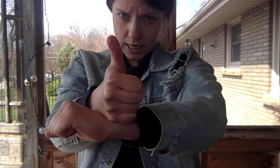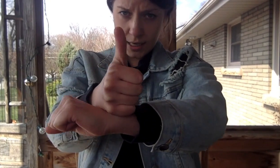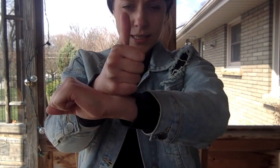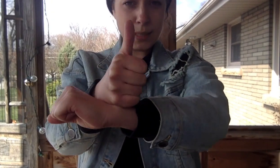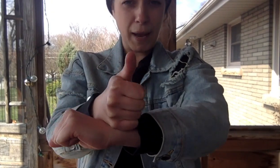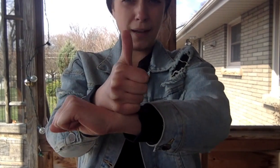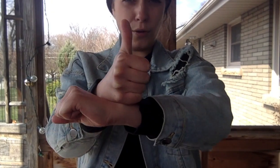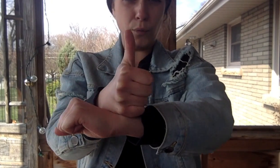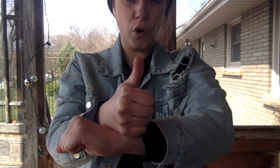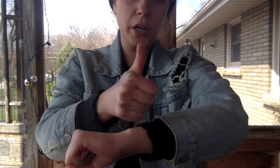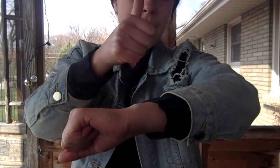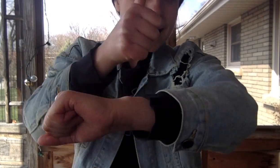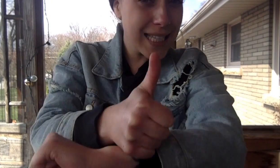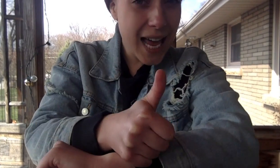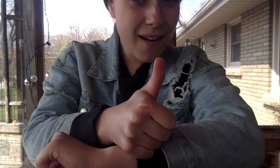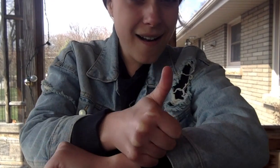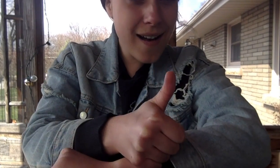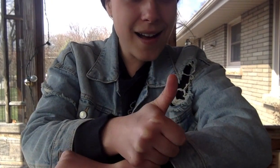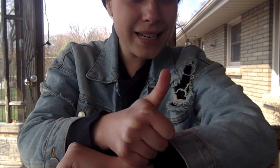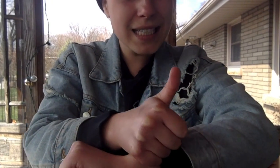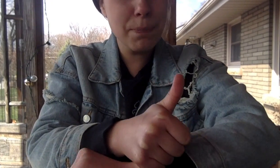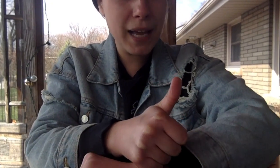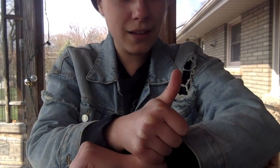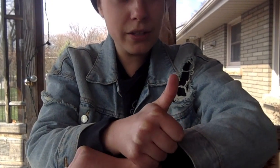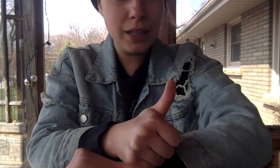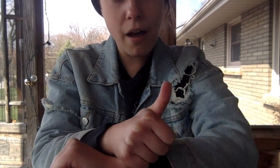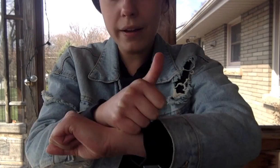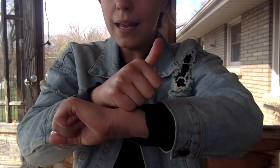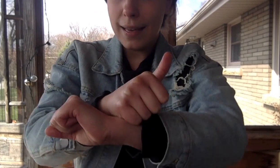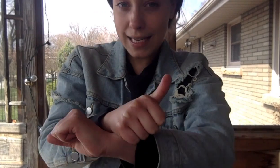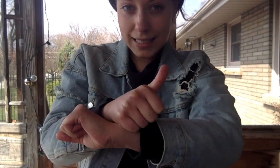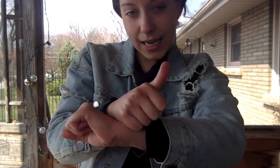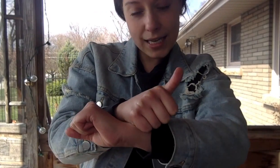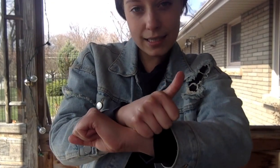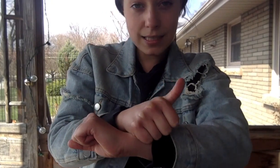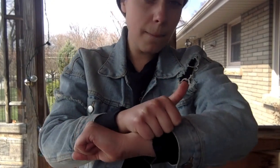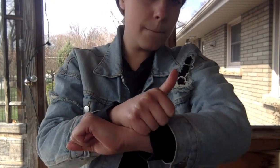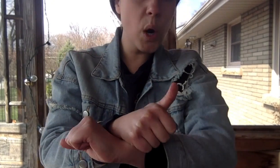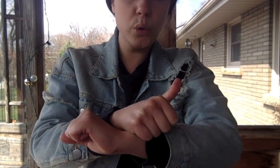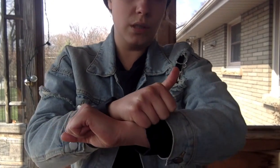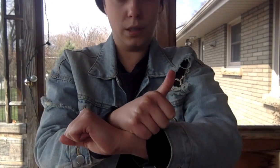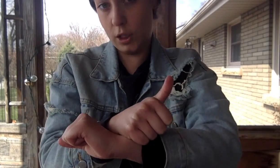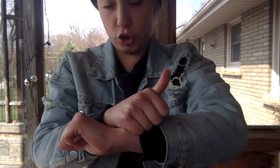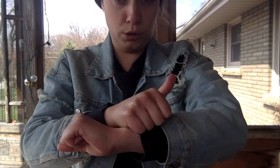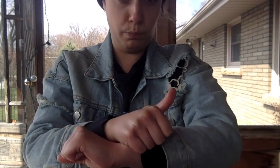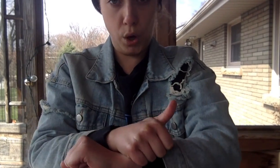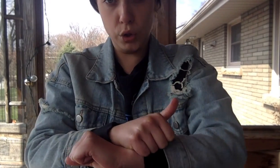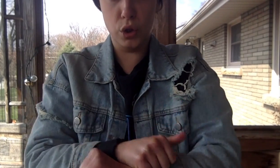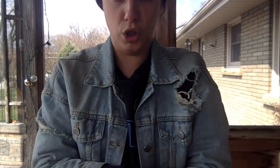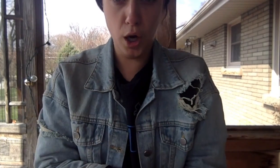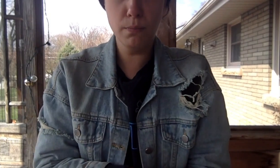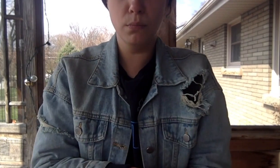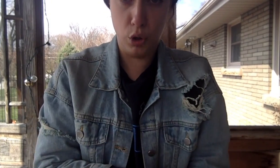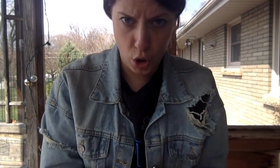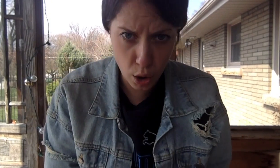and speckled frog sat on a speckled log eating some most delicious bugs yum yum